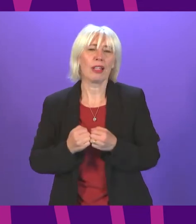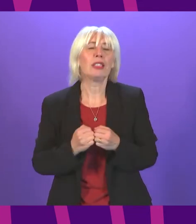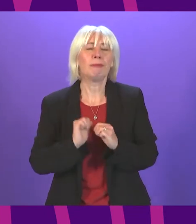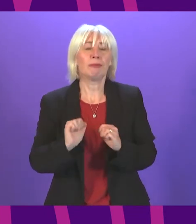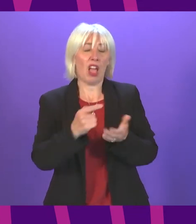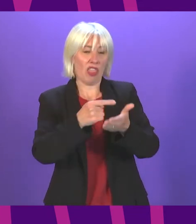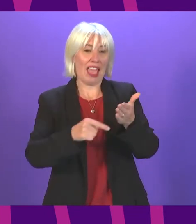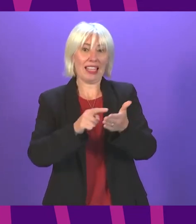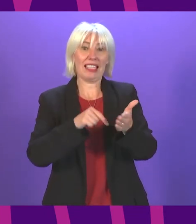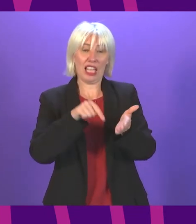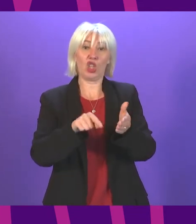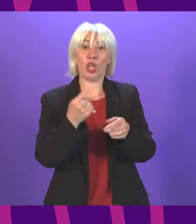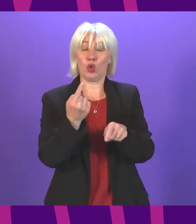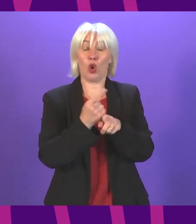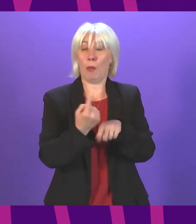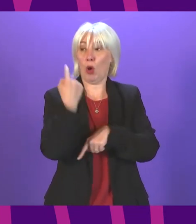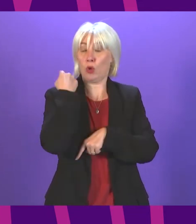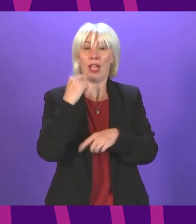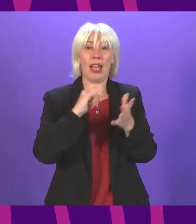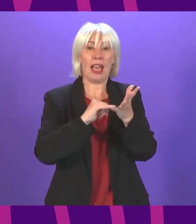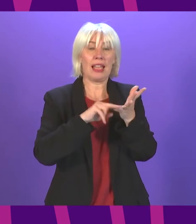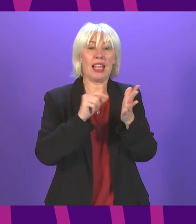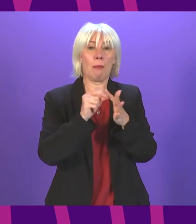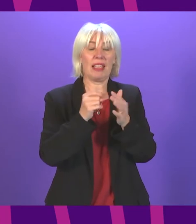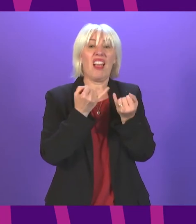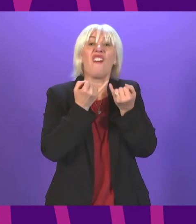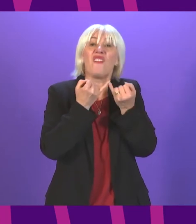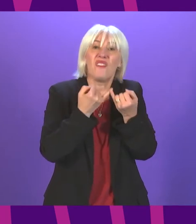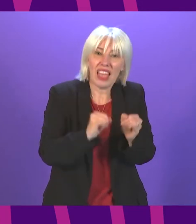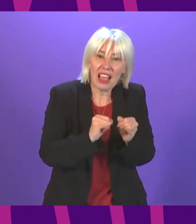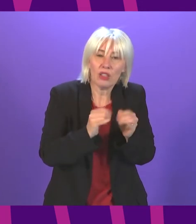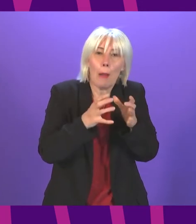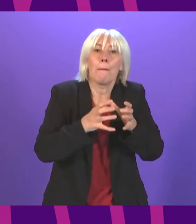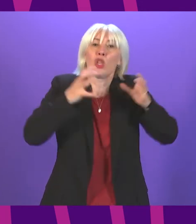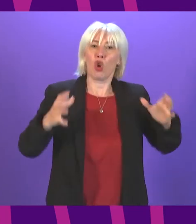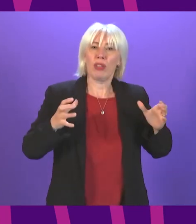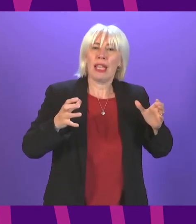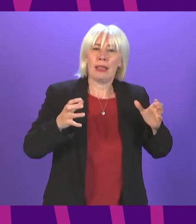Allen references was one where the SNP failed to get a majority.